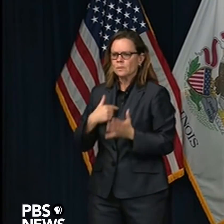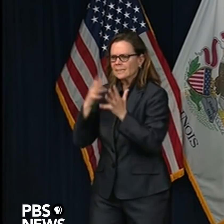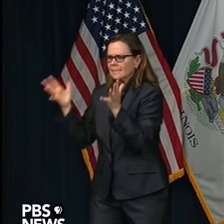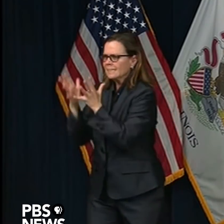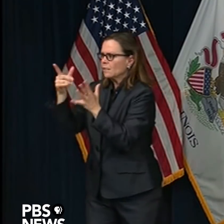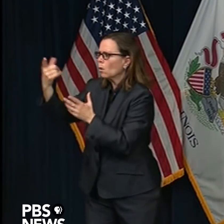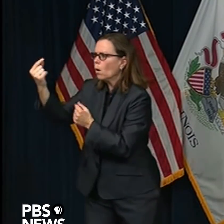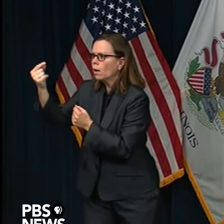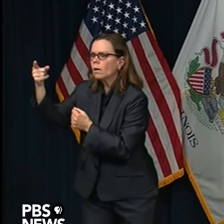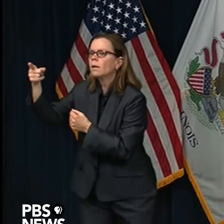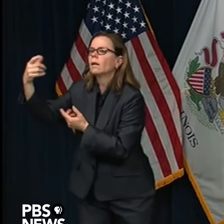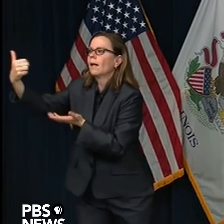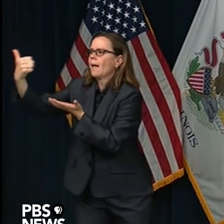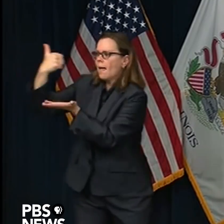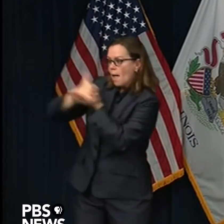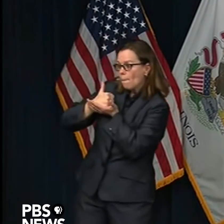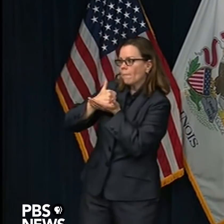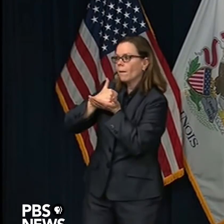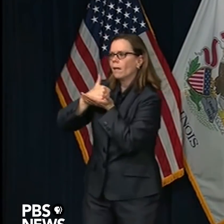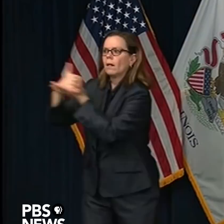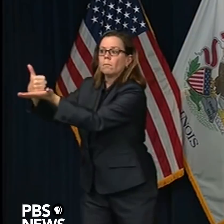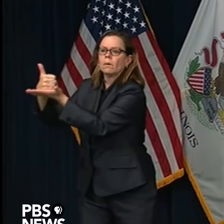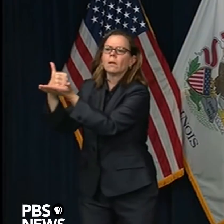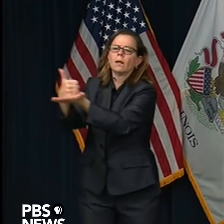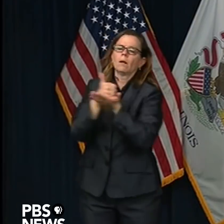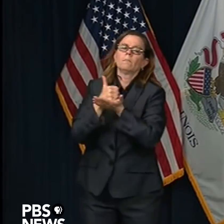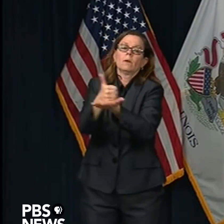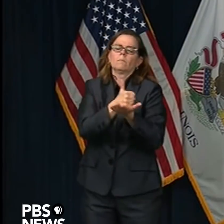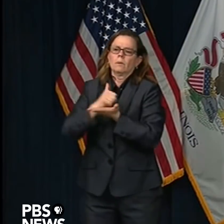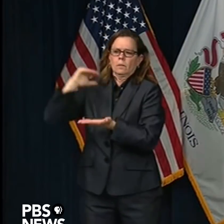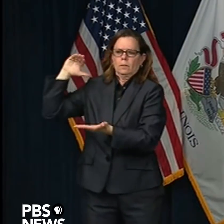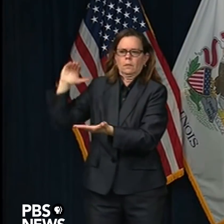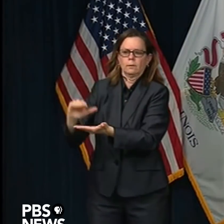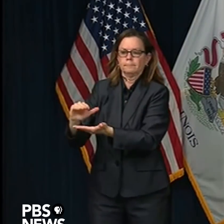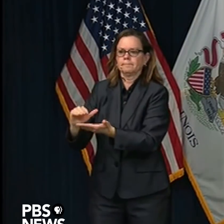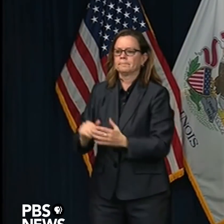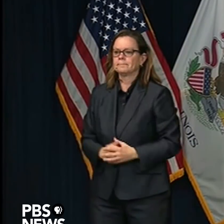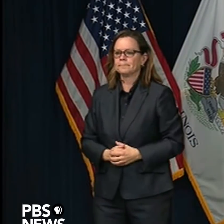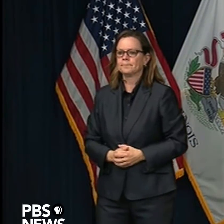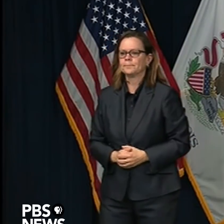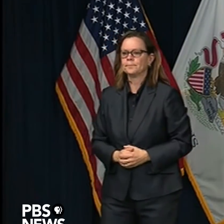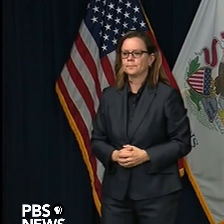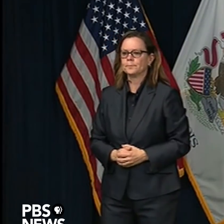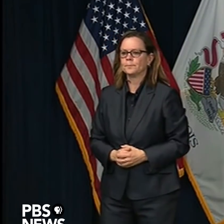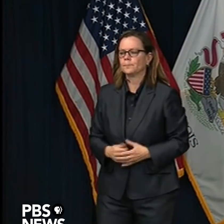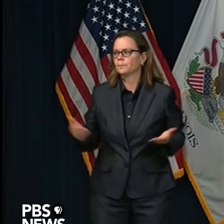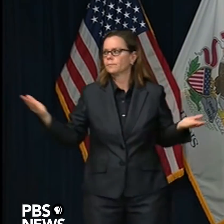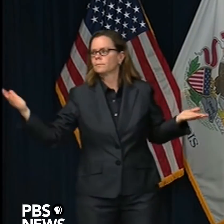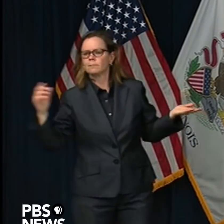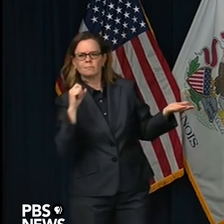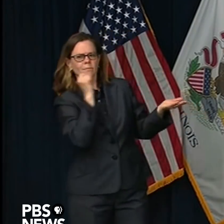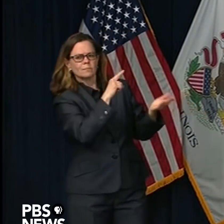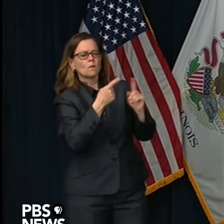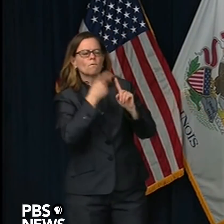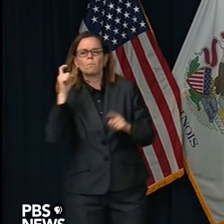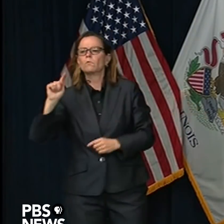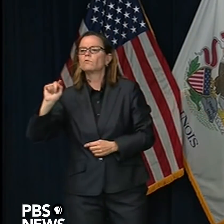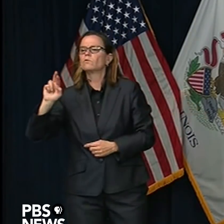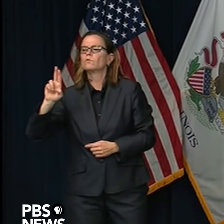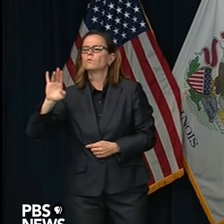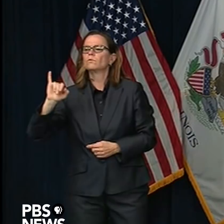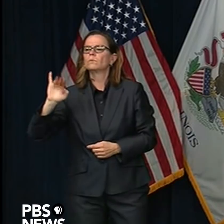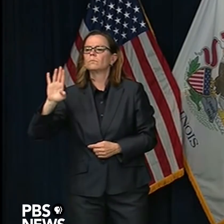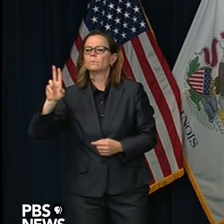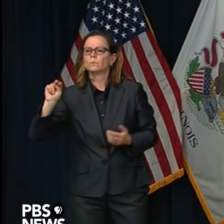as much as we can. This question is from Jamie Monks at the Tribune. There have been reports that HHS plans to no longer support community-based